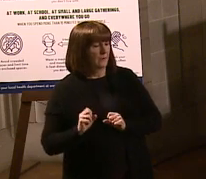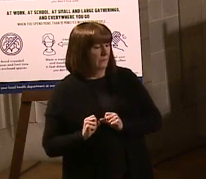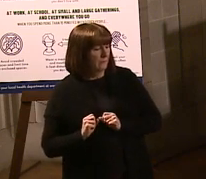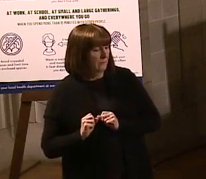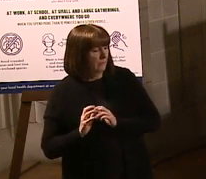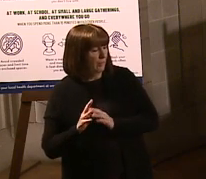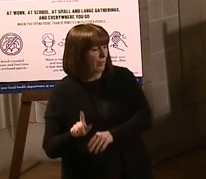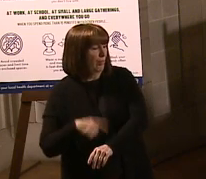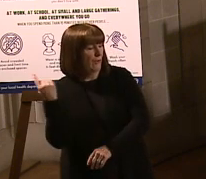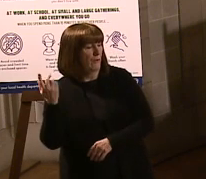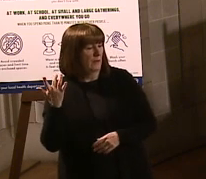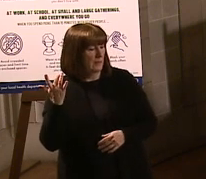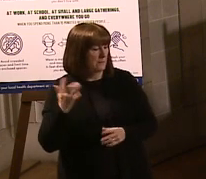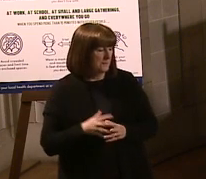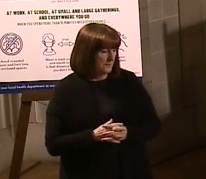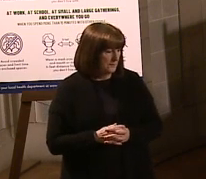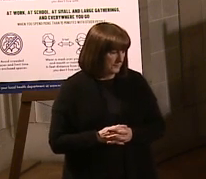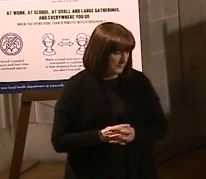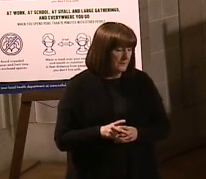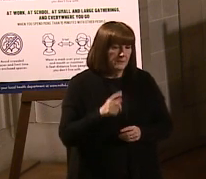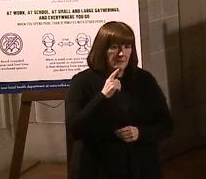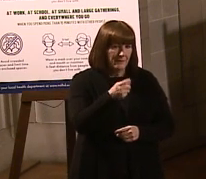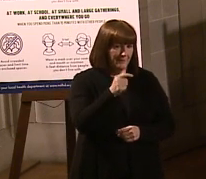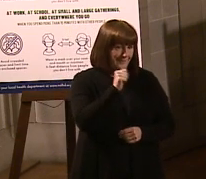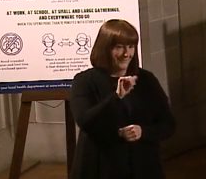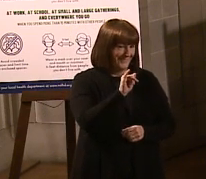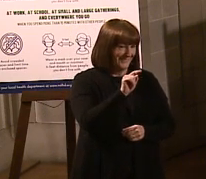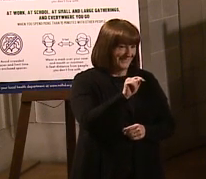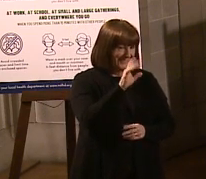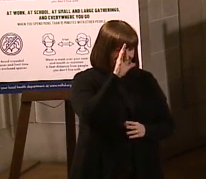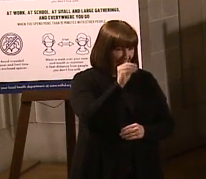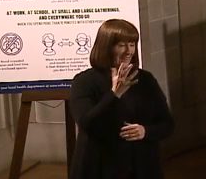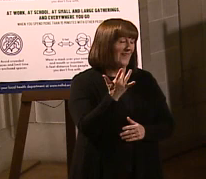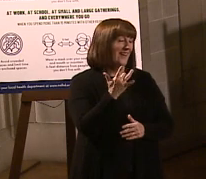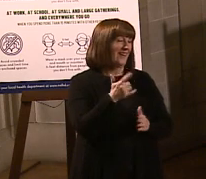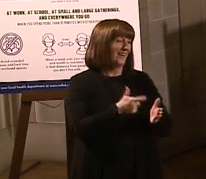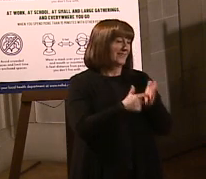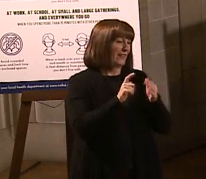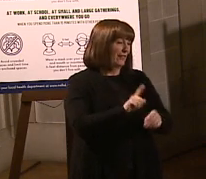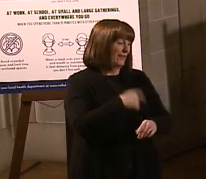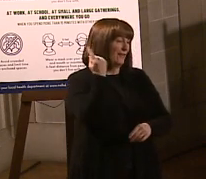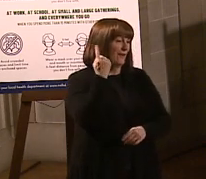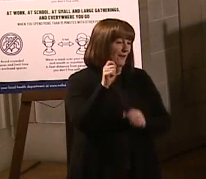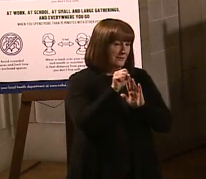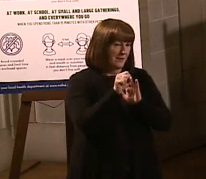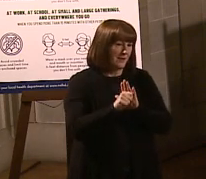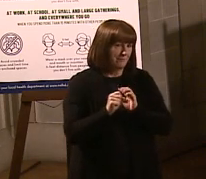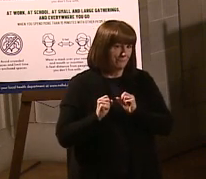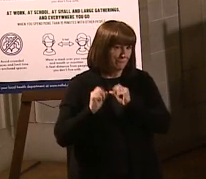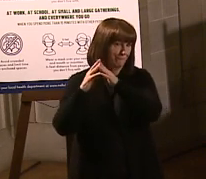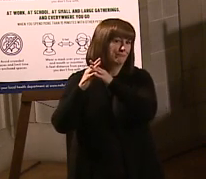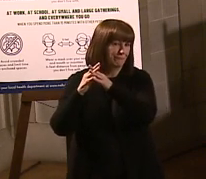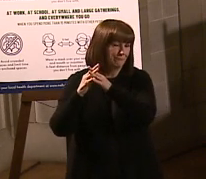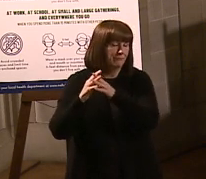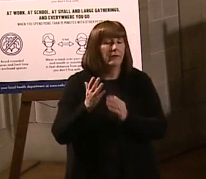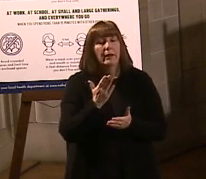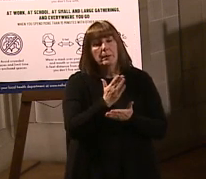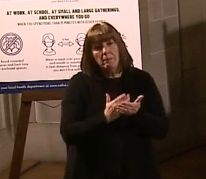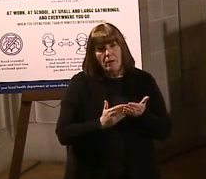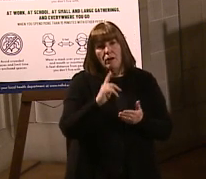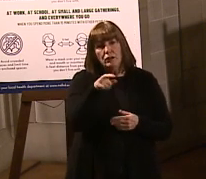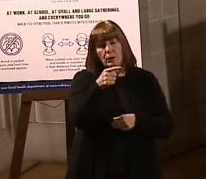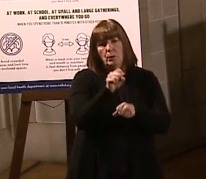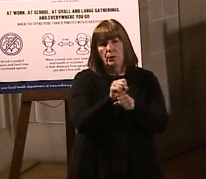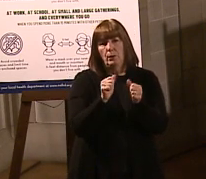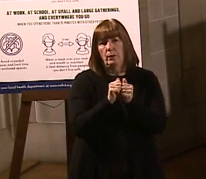So the question is, Andrew says he's not an IT guy. Why is it taking so long to get the state website up? And, again, part of it is just